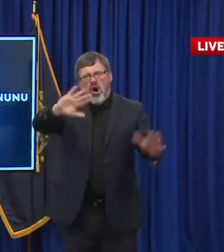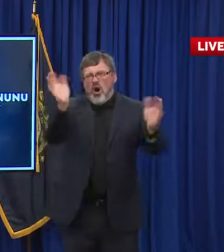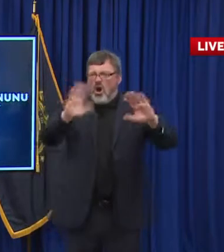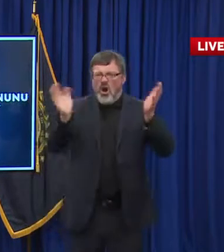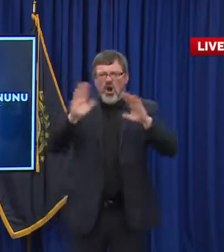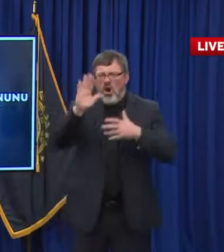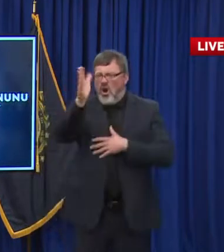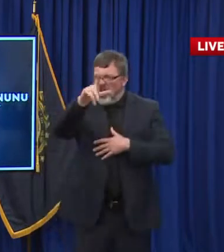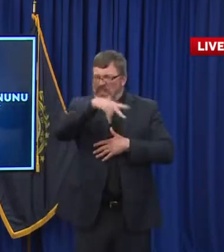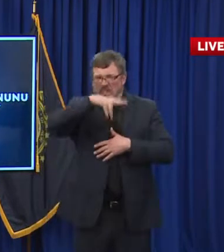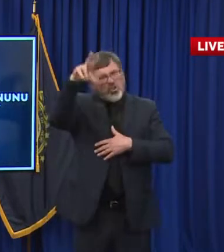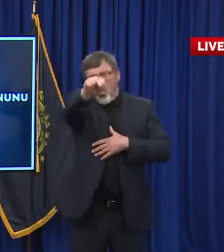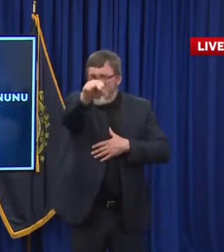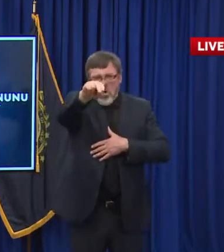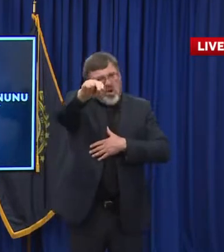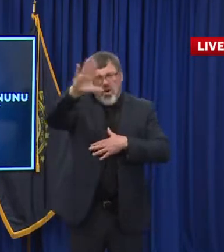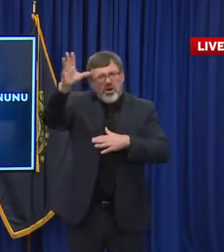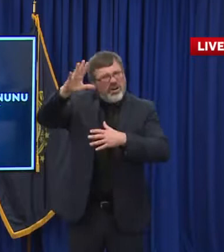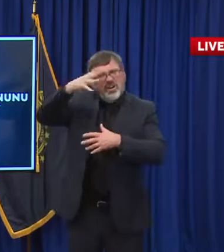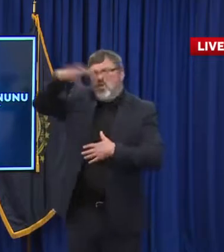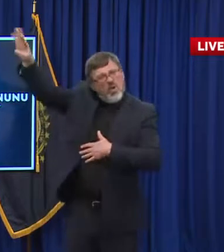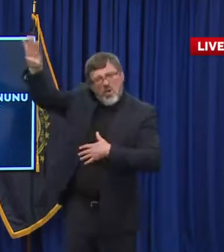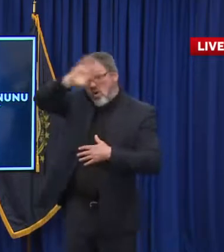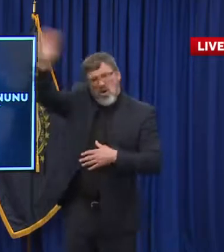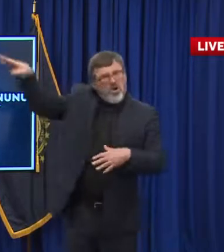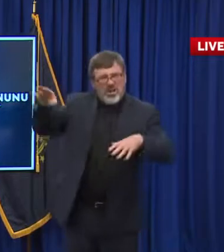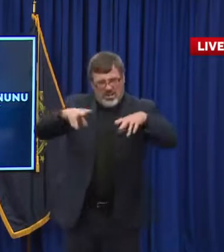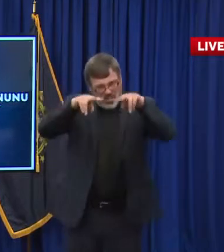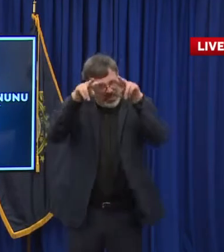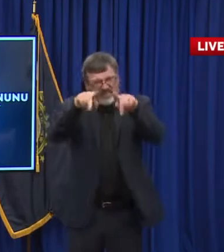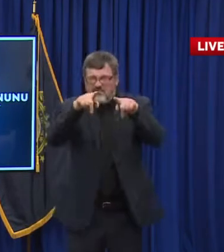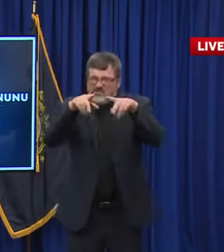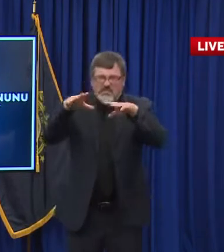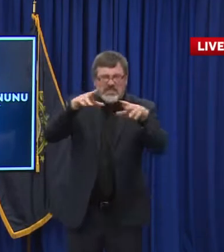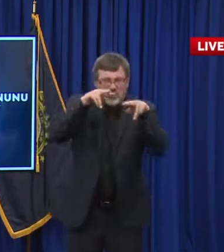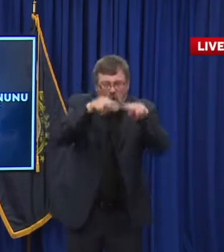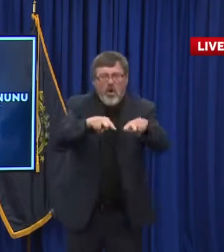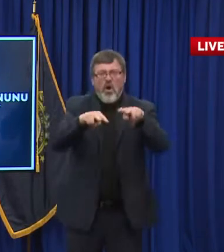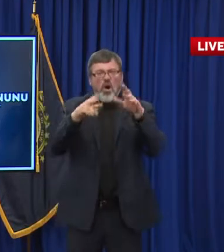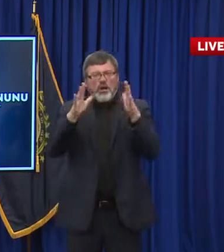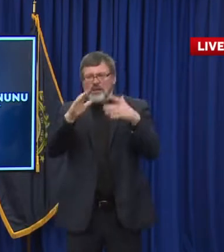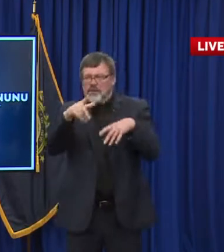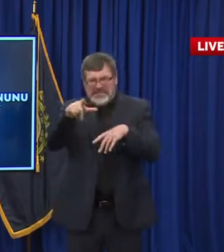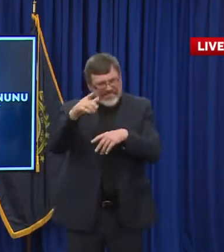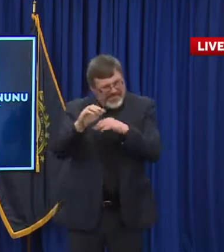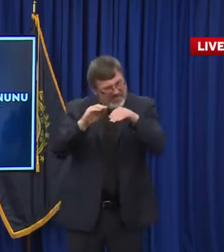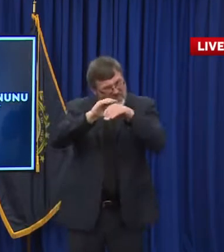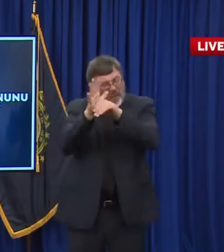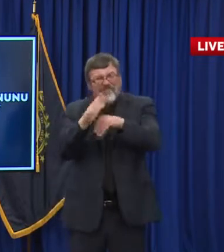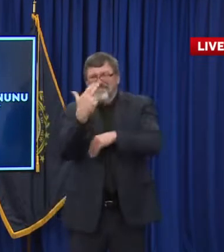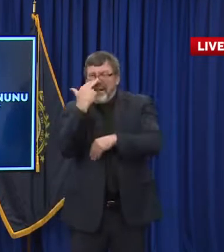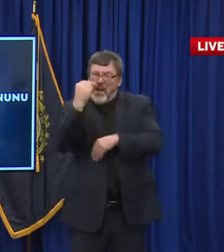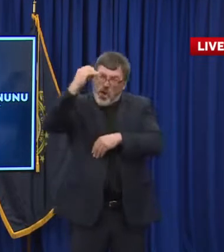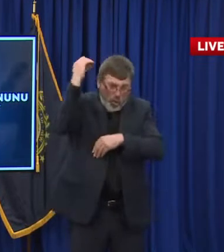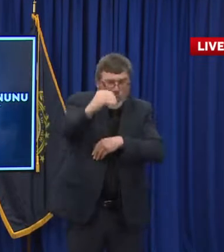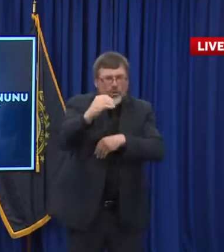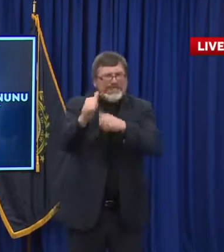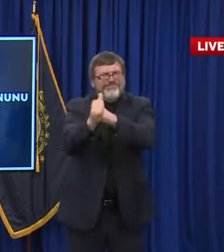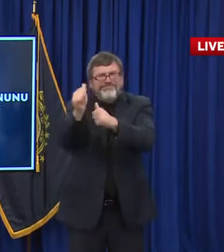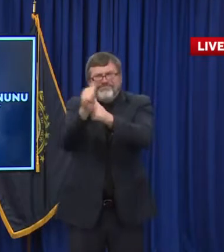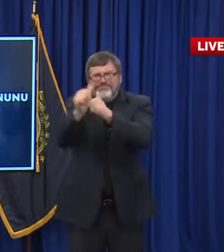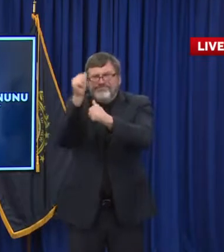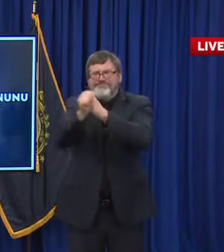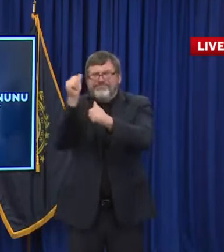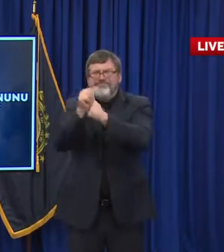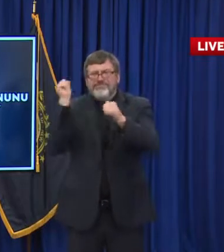distance. It's just as dangerous, if not more, now that we're entering that fall season. We're talking about back in June and July, we were